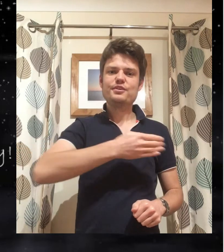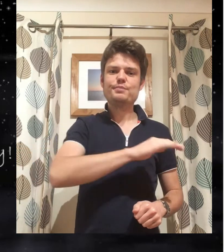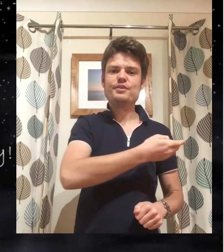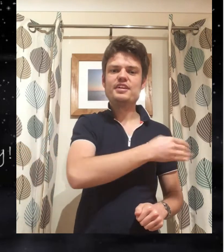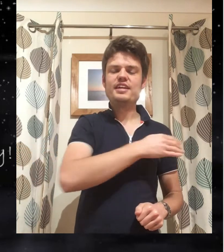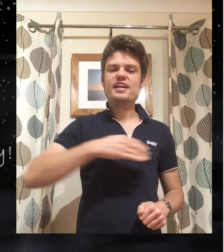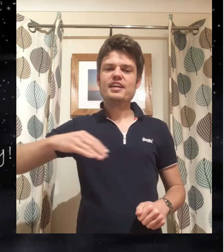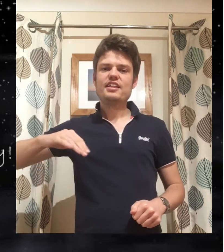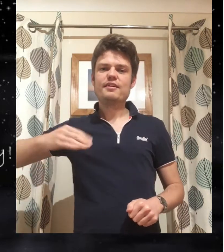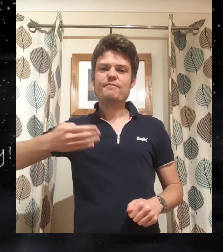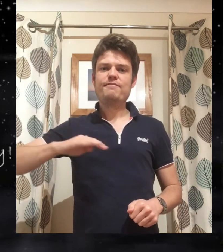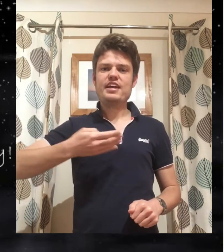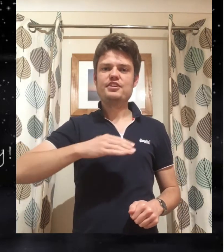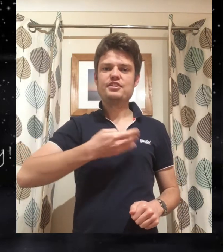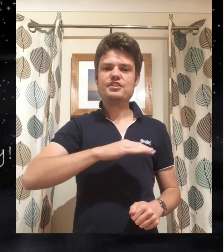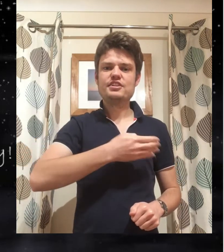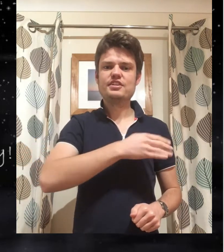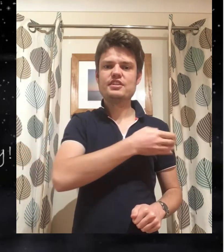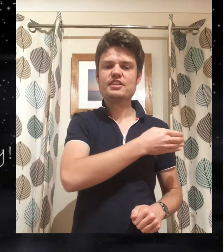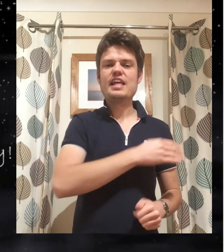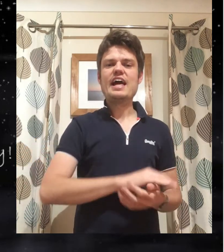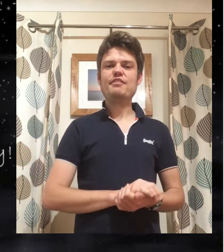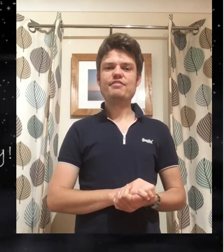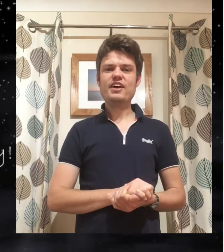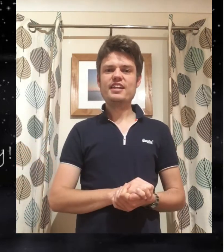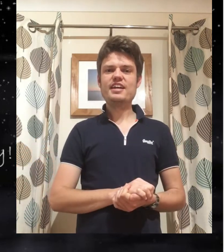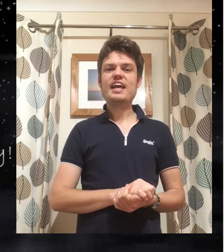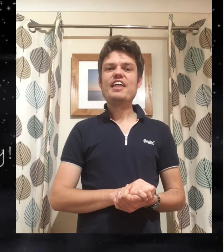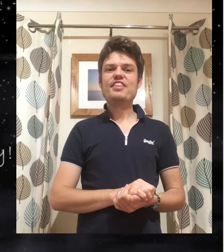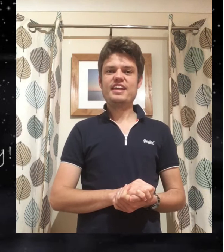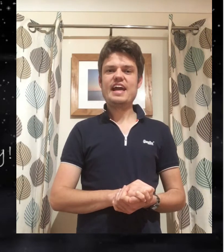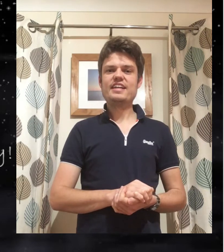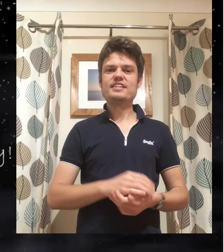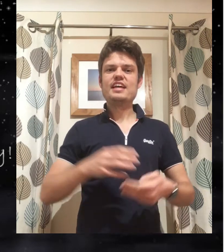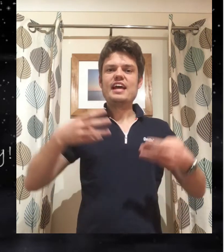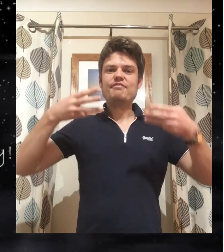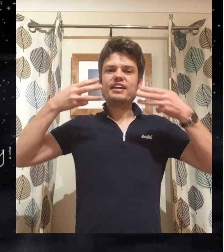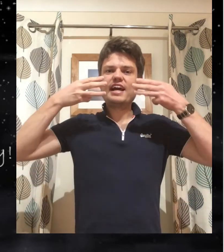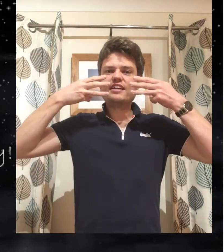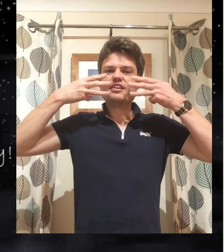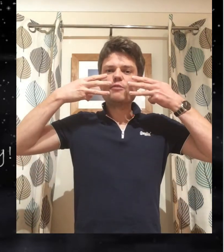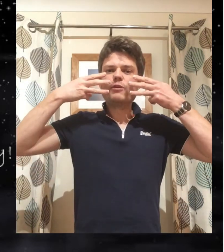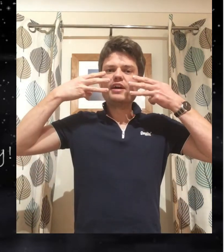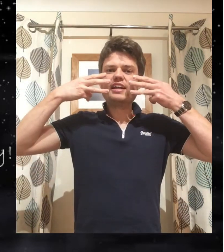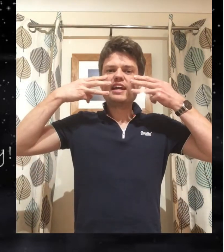your body. The fish. And finally, the cat. And the cat will make cat